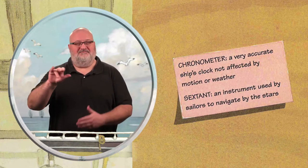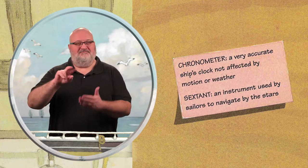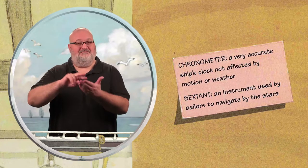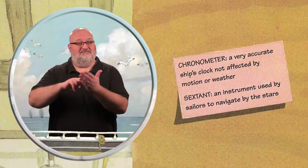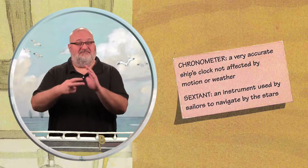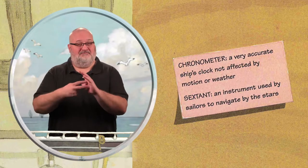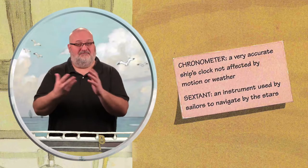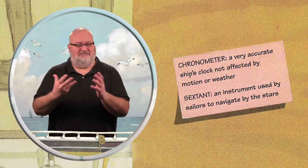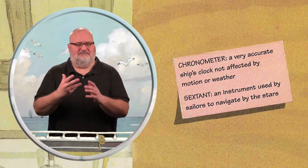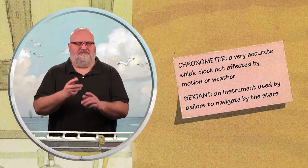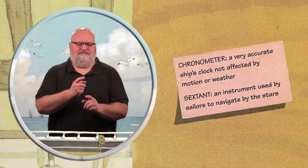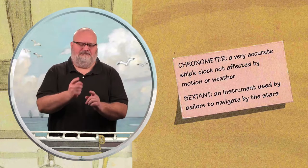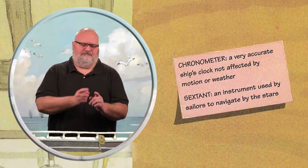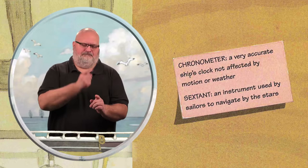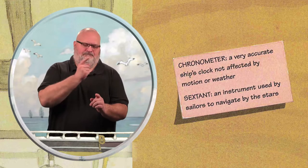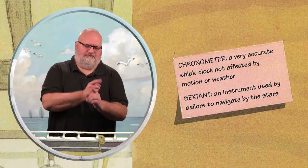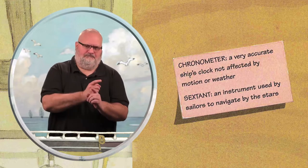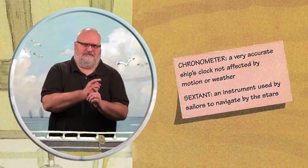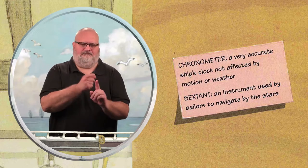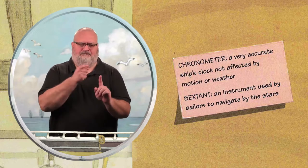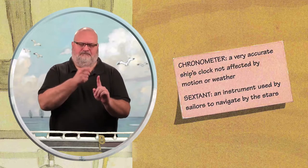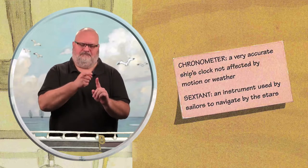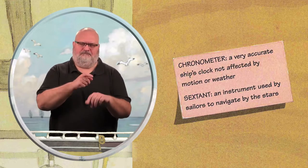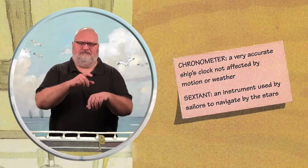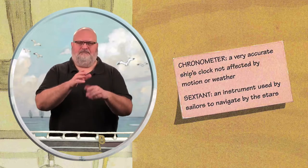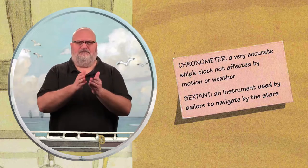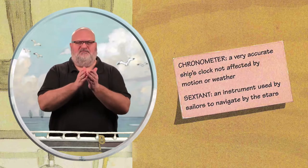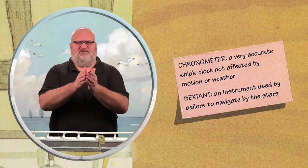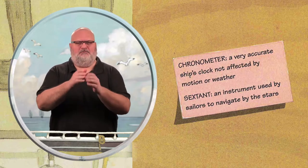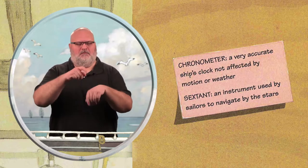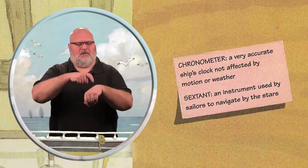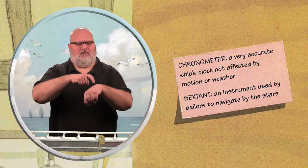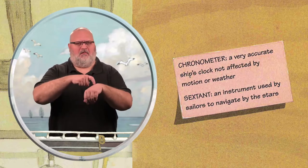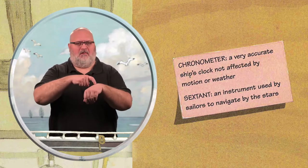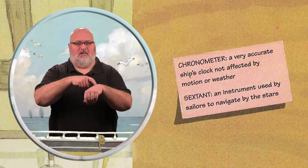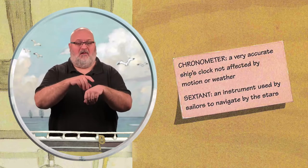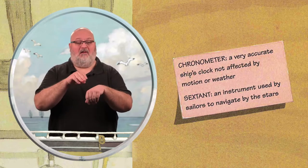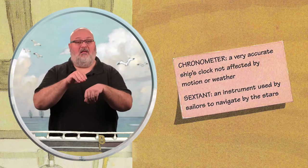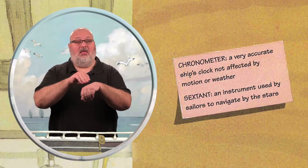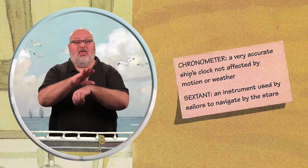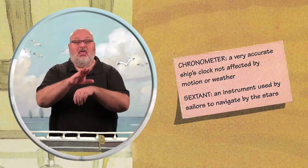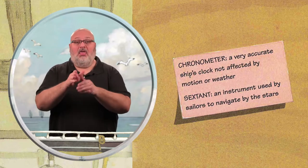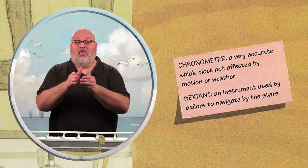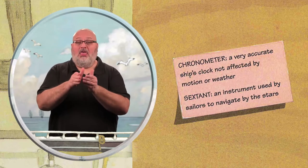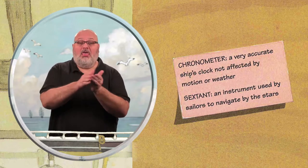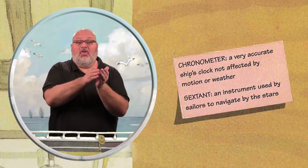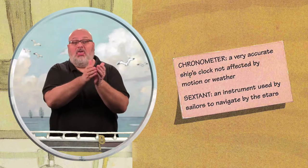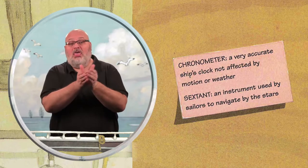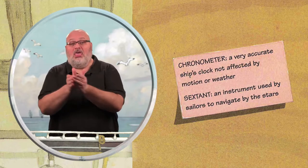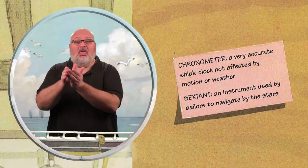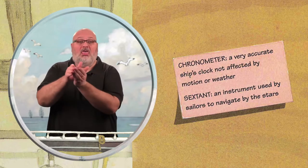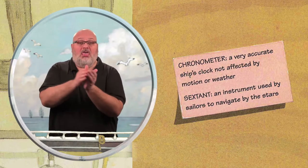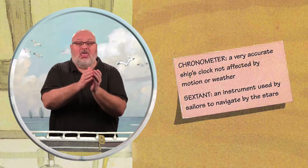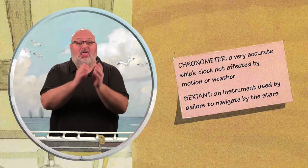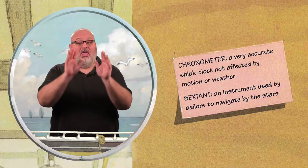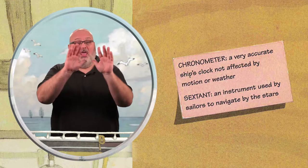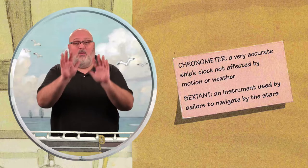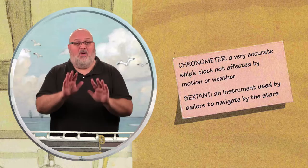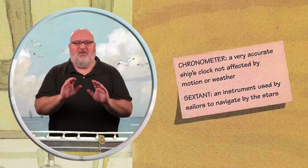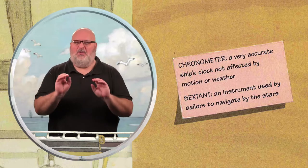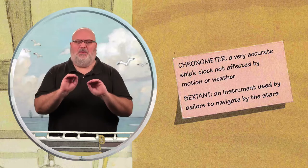Chronometer. A very accurate ship's clock not affected by motion or weather.